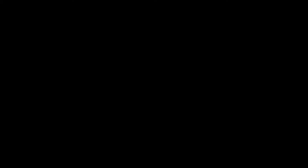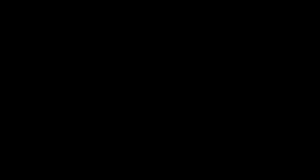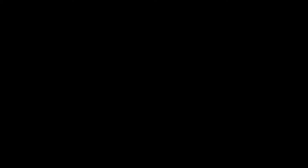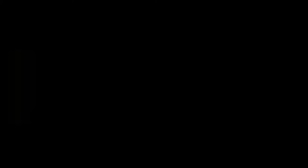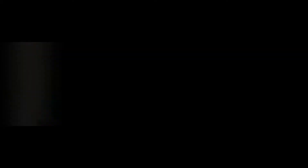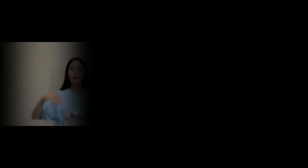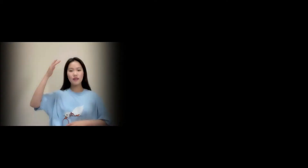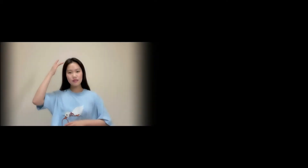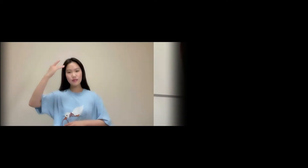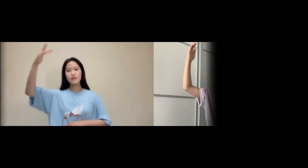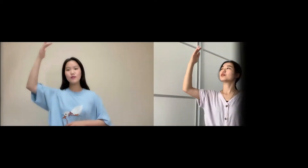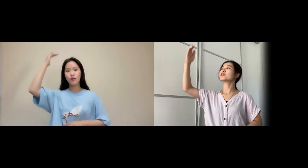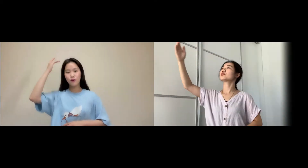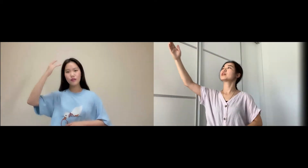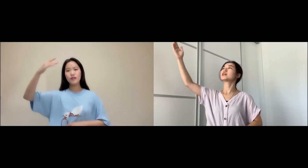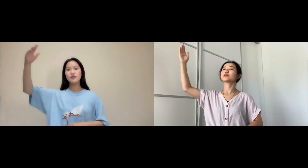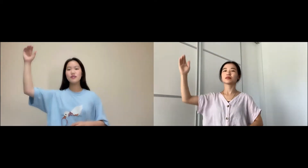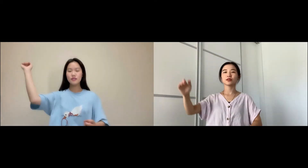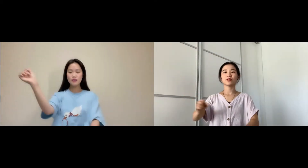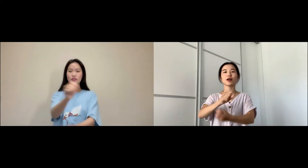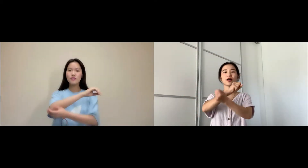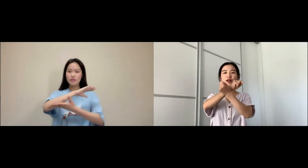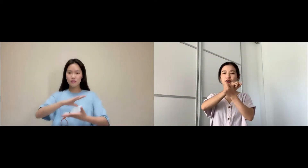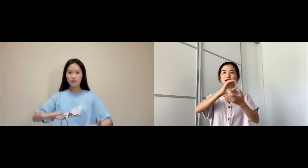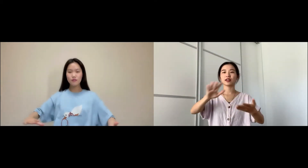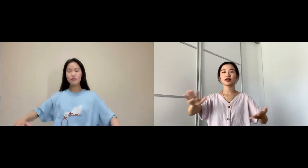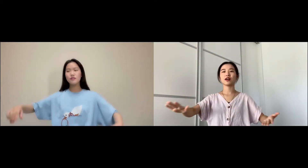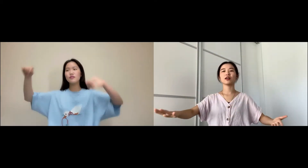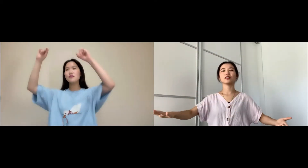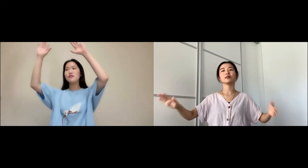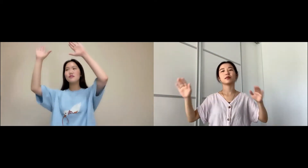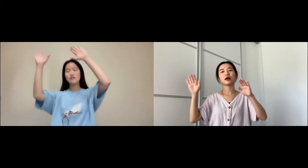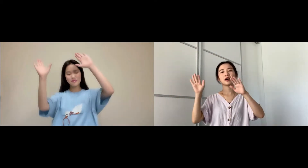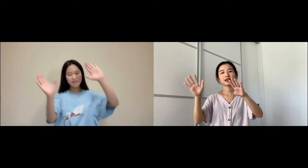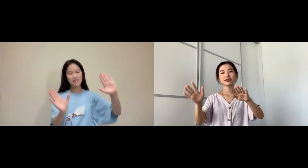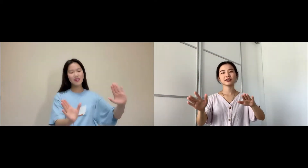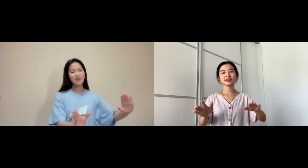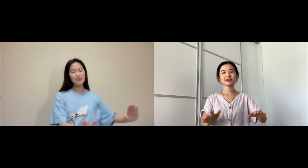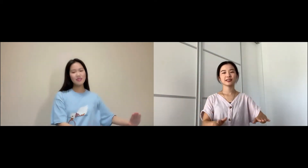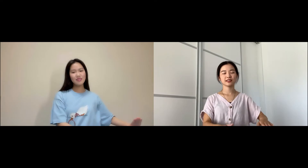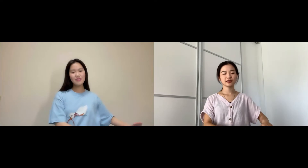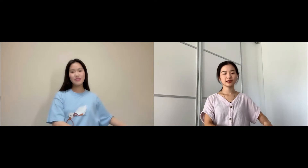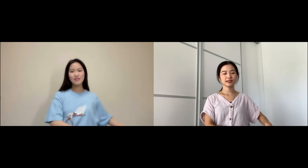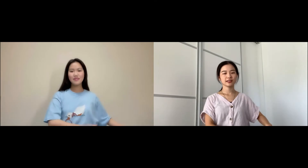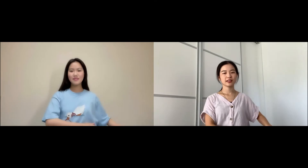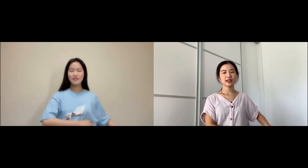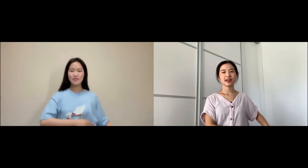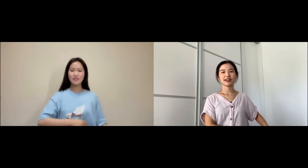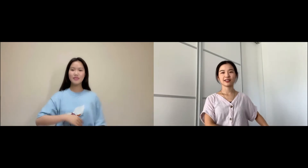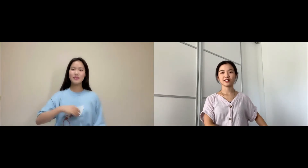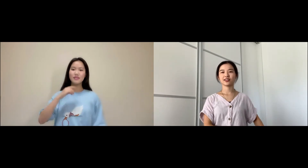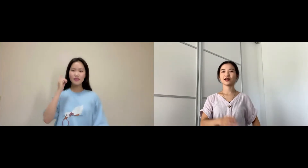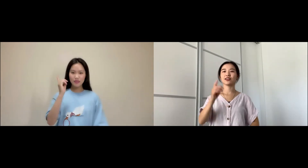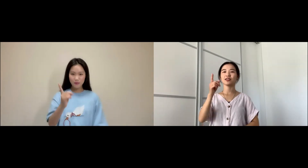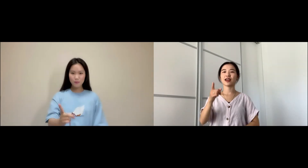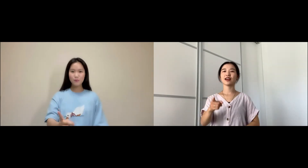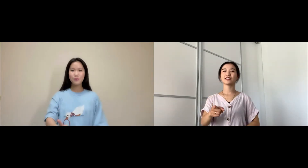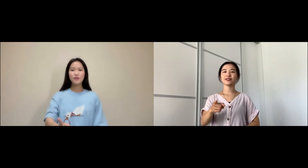To the one who's dreams have fallen all apart And all you're left